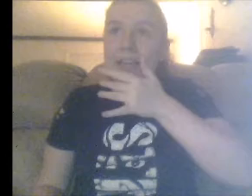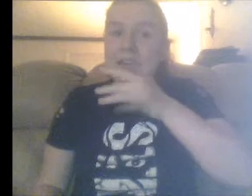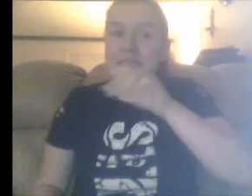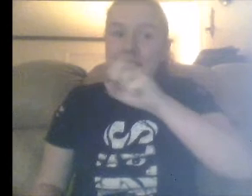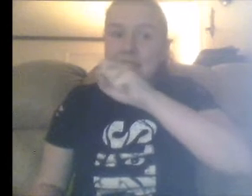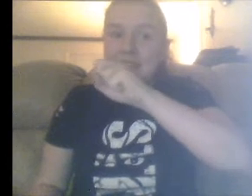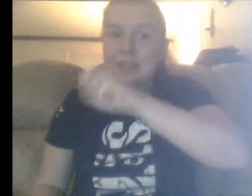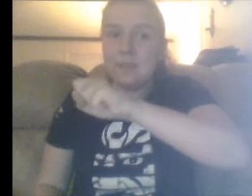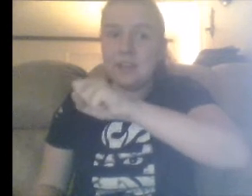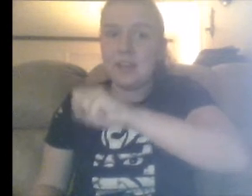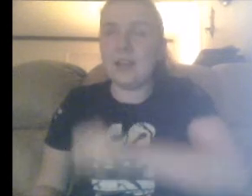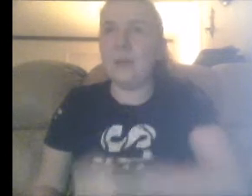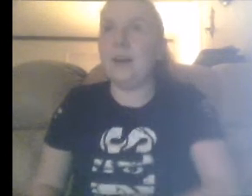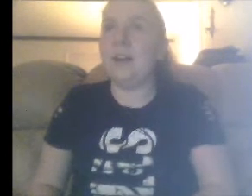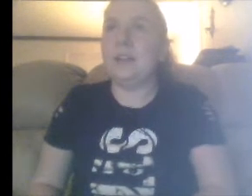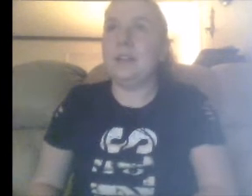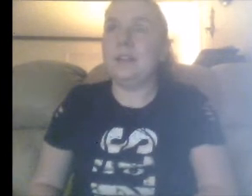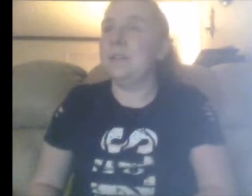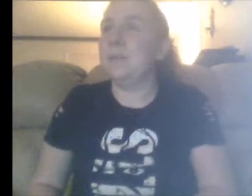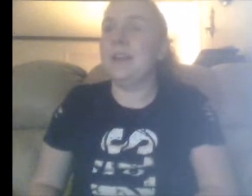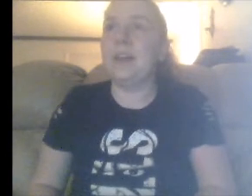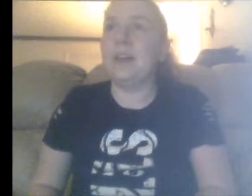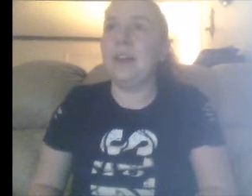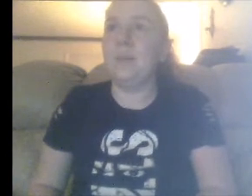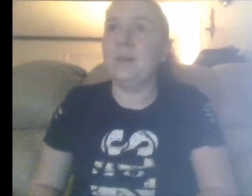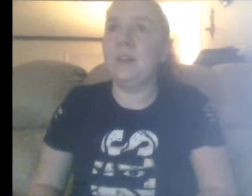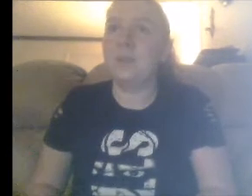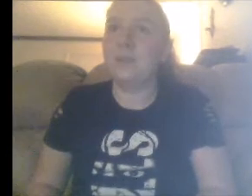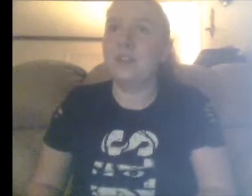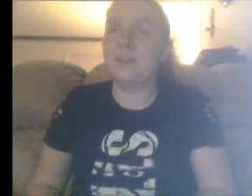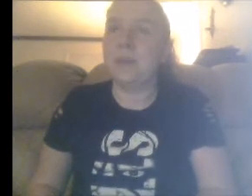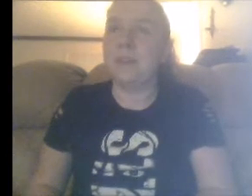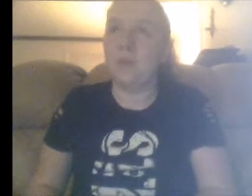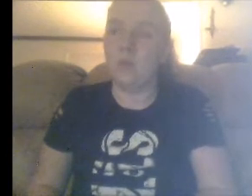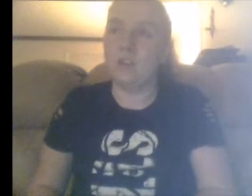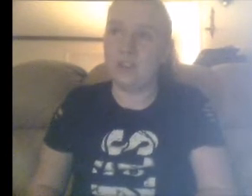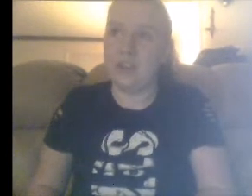Okay. This may not end well. This may not end well for Sasha Banks or Jax.